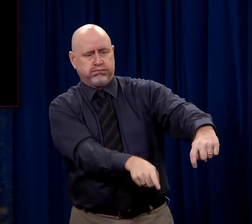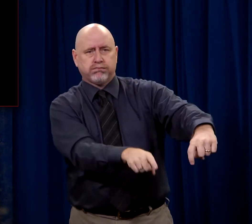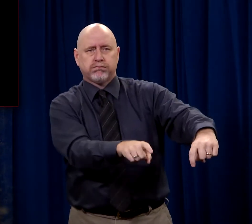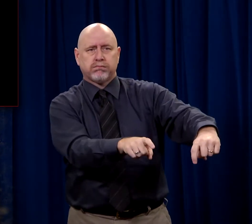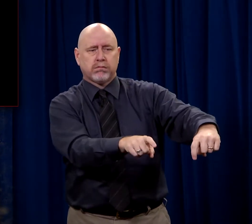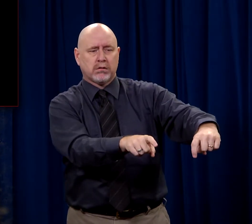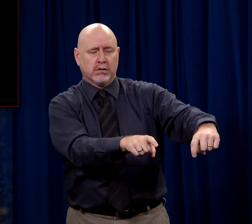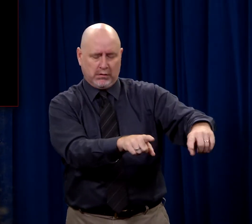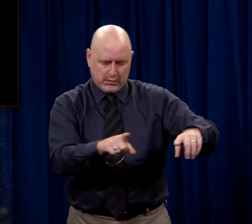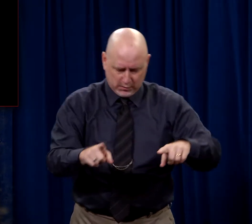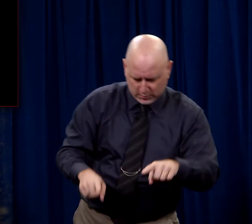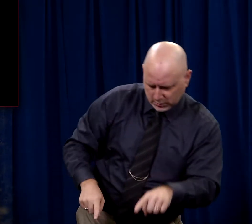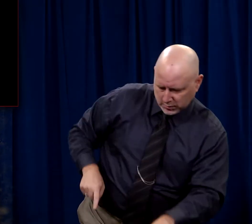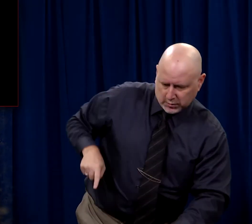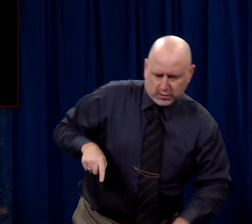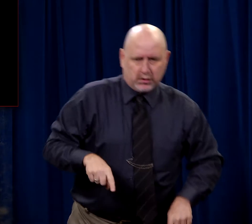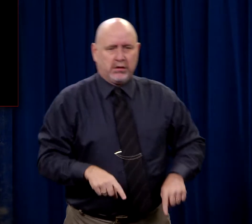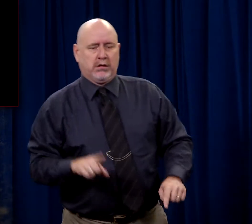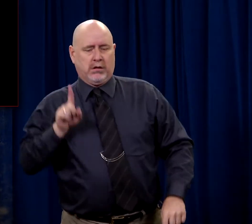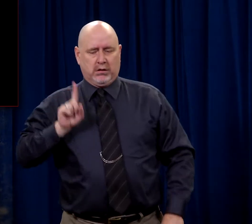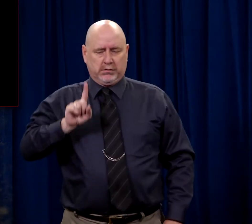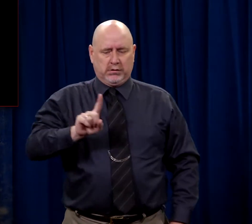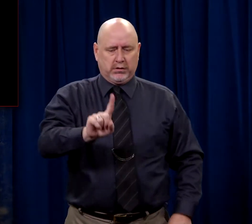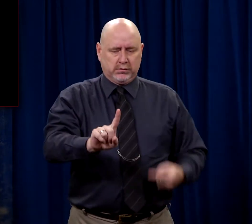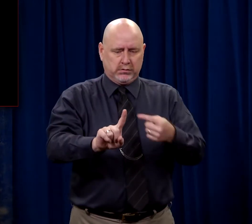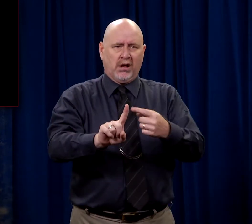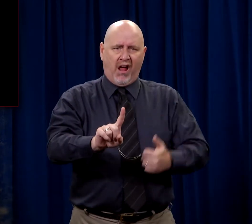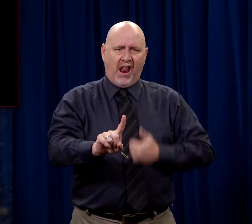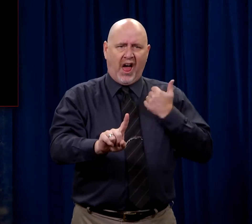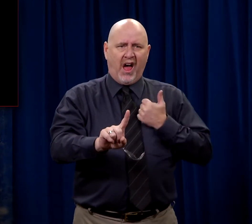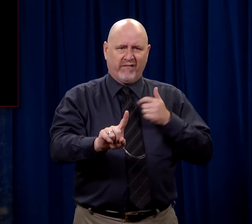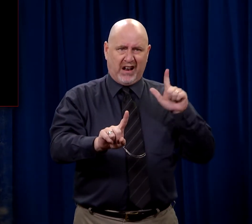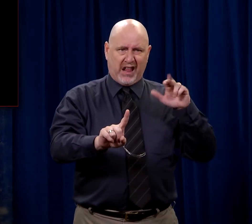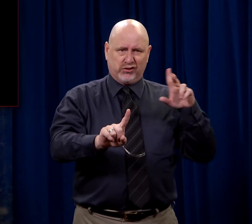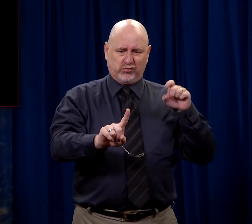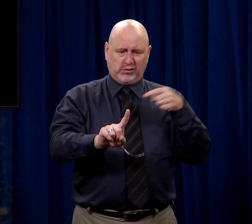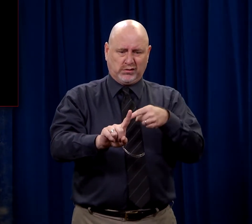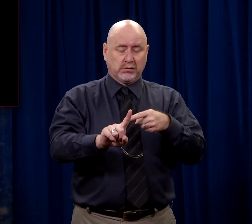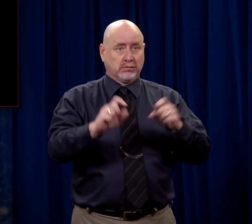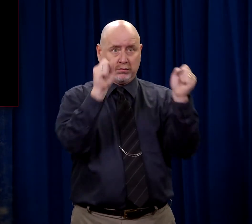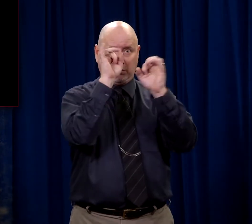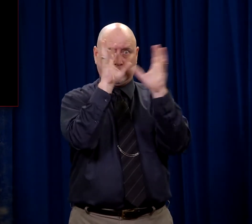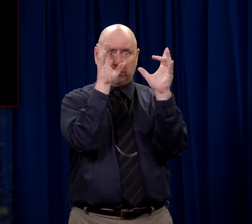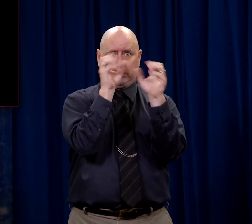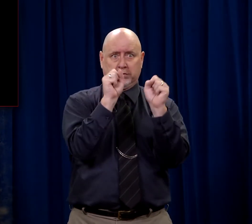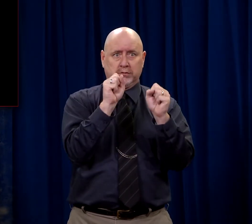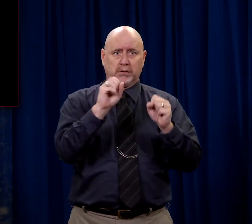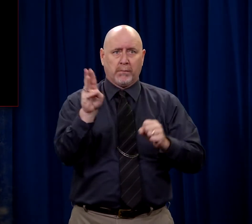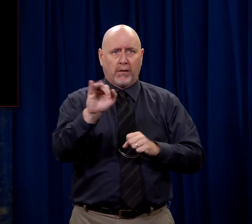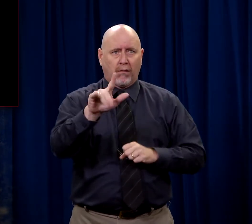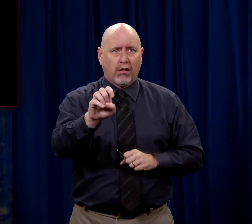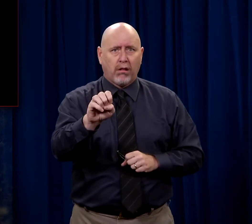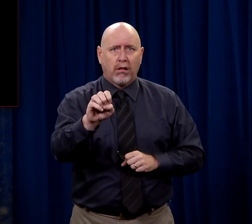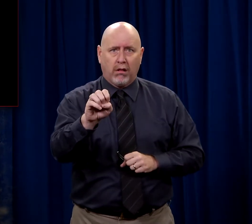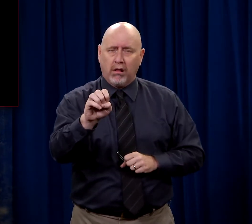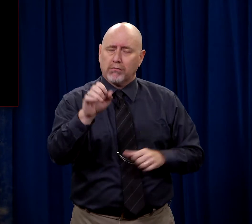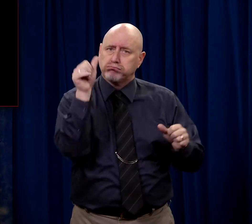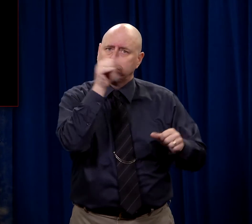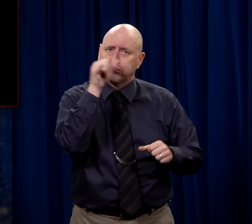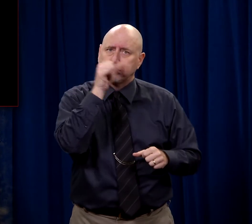thrown over to the floor and he gets up and he comes out and he's alive again. It was a remarkable miracle, a